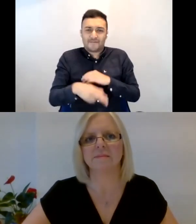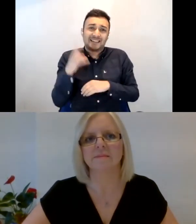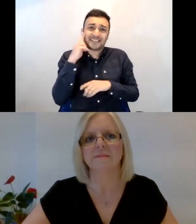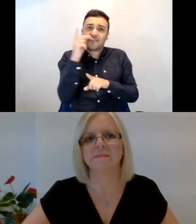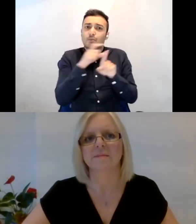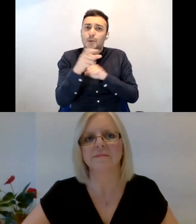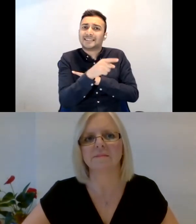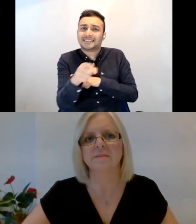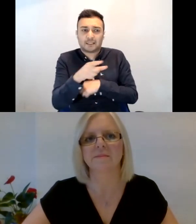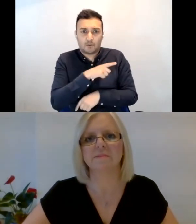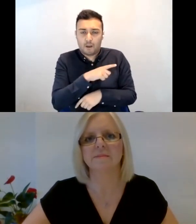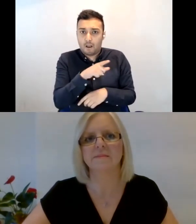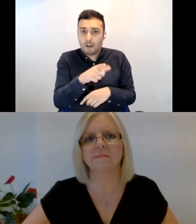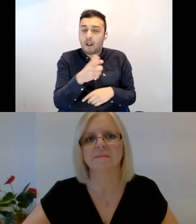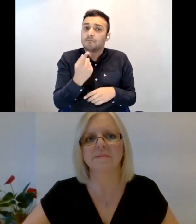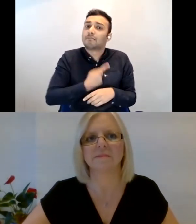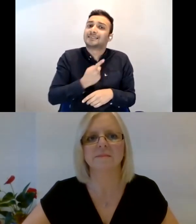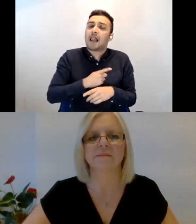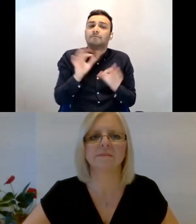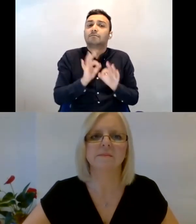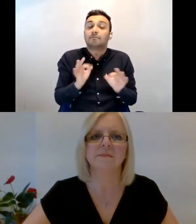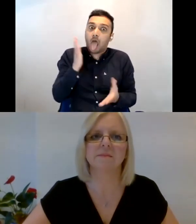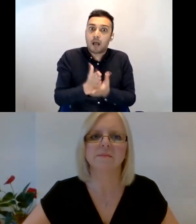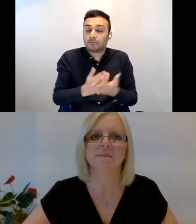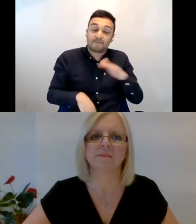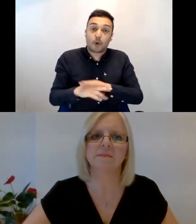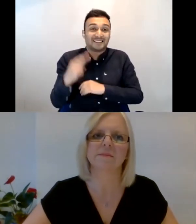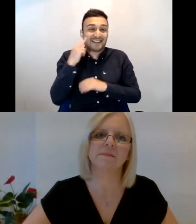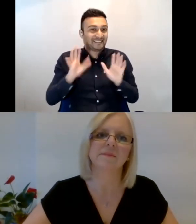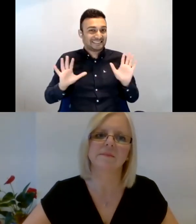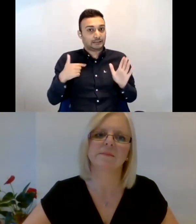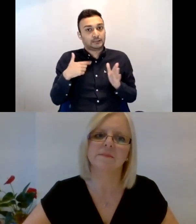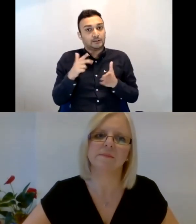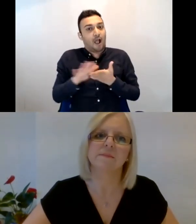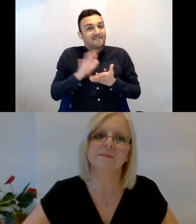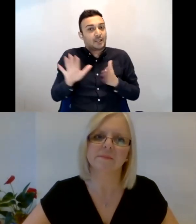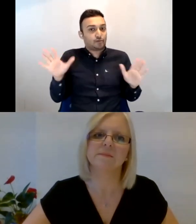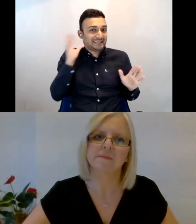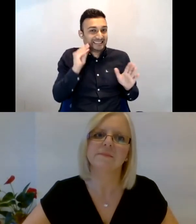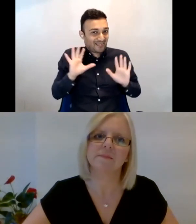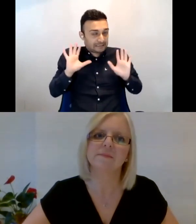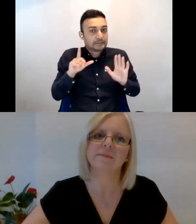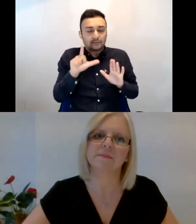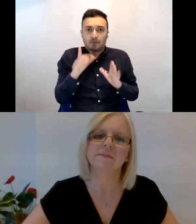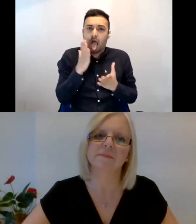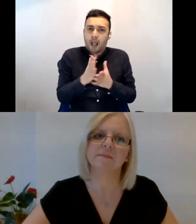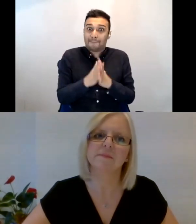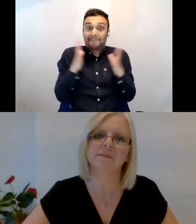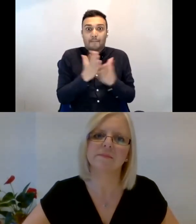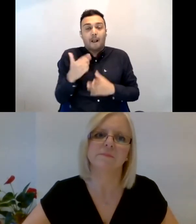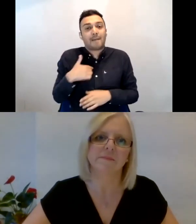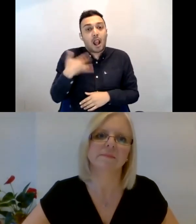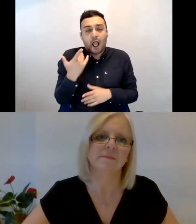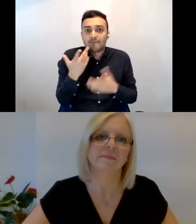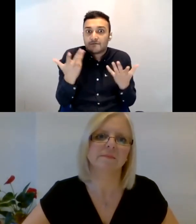it was, I was never deaf, I was just hard of hearing. But although that was a huge part of my life, uh, I actually don't know that much about it.